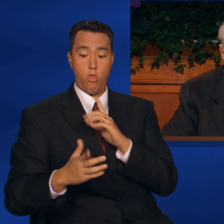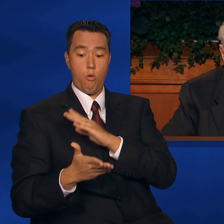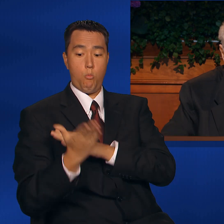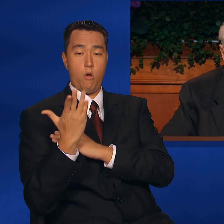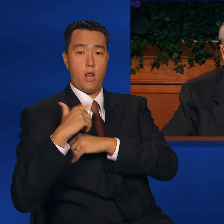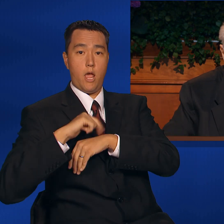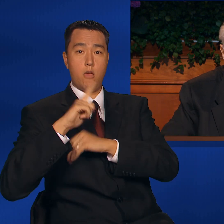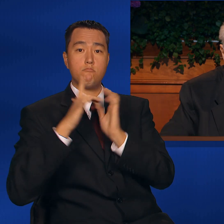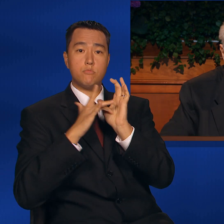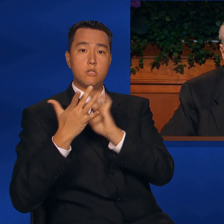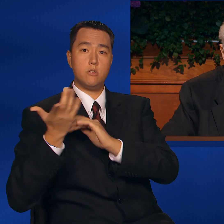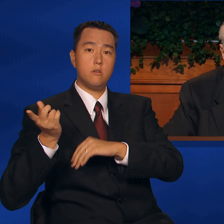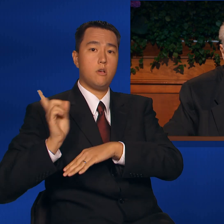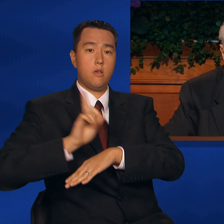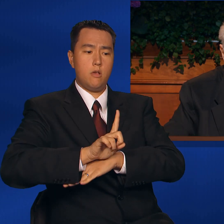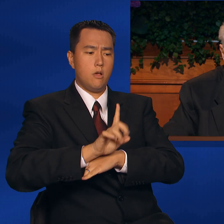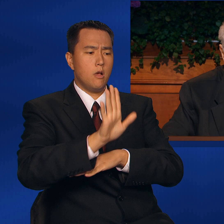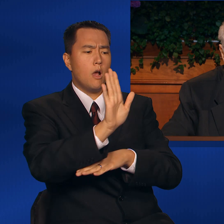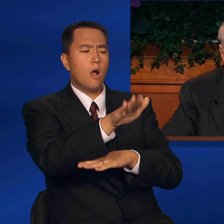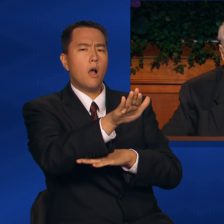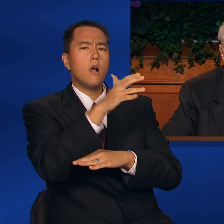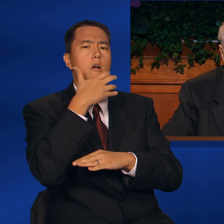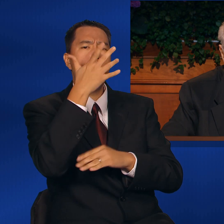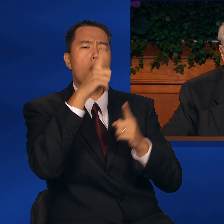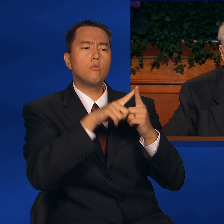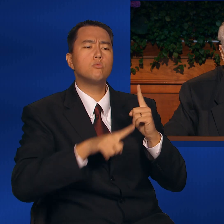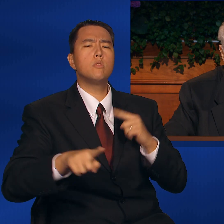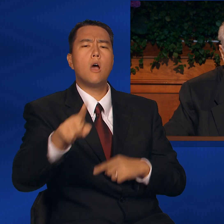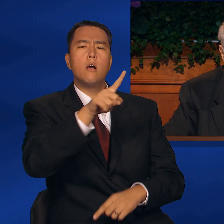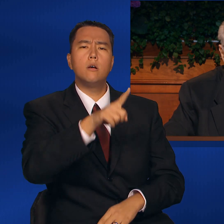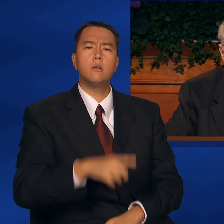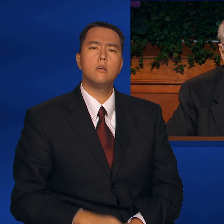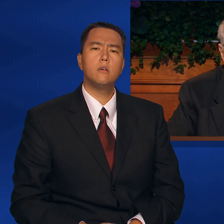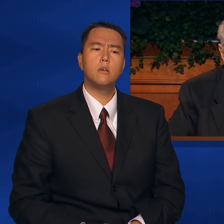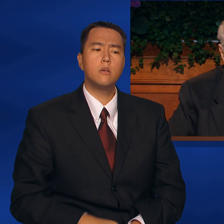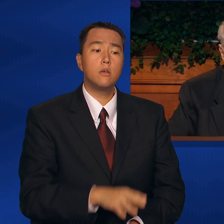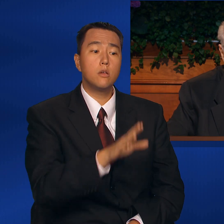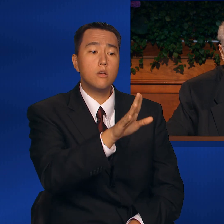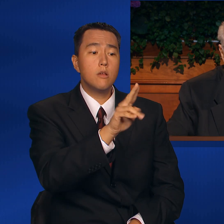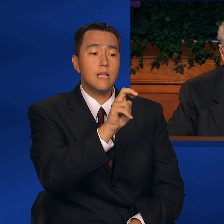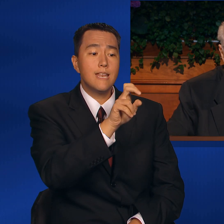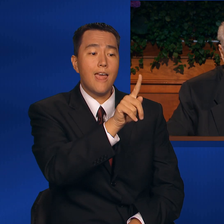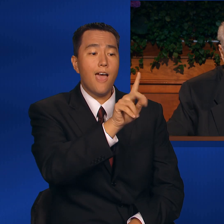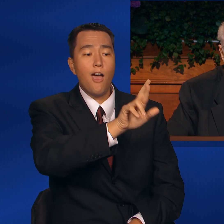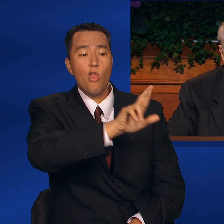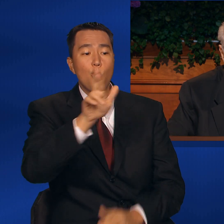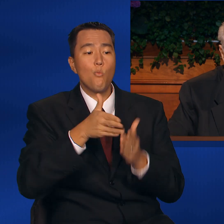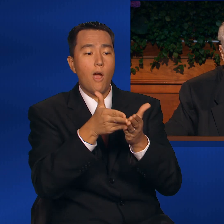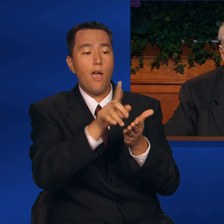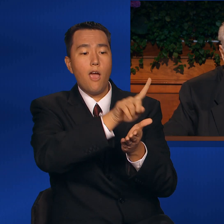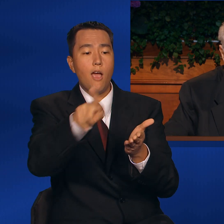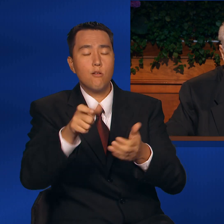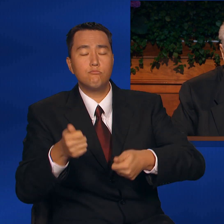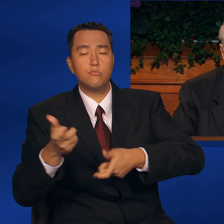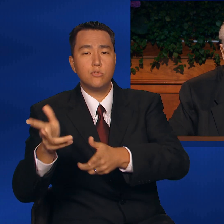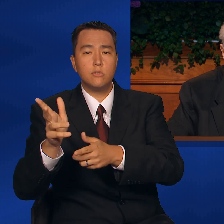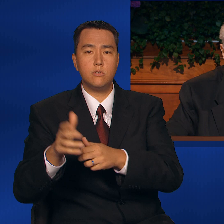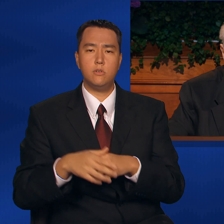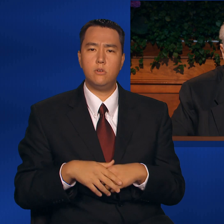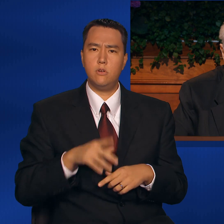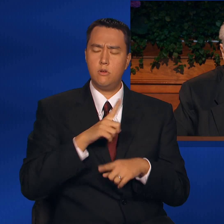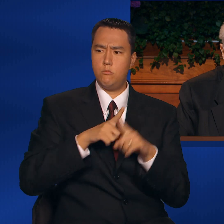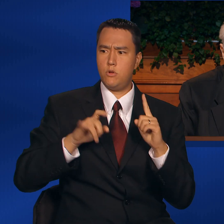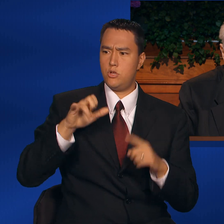the shore and called to them across the water, "'Cast your nets on the right side.'" John